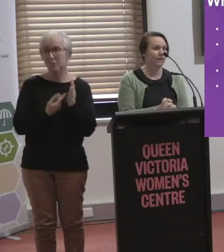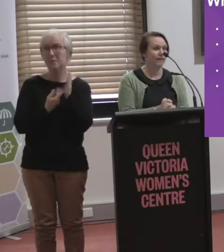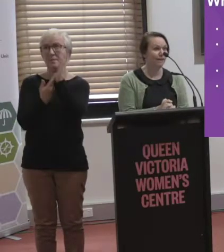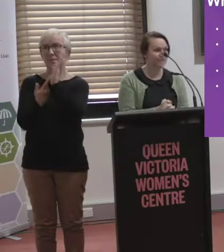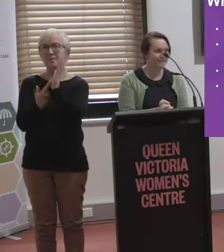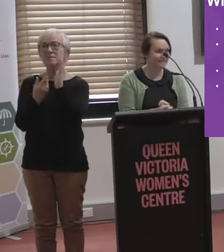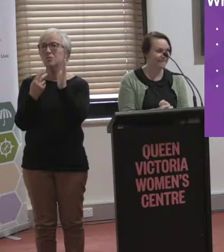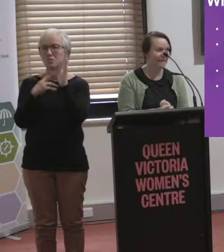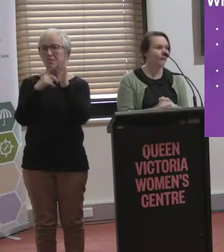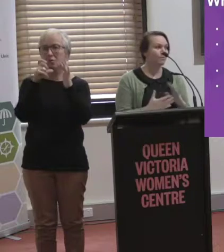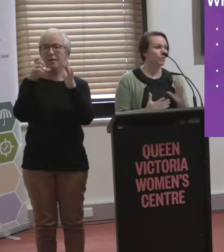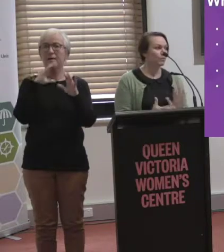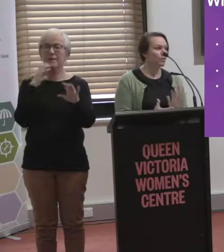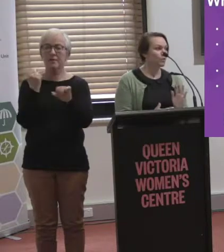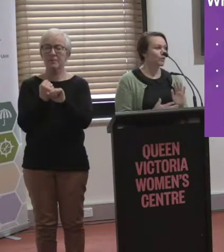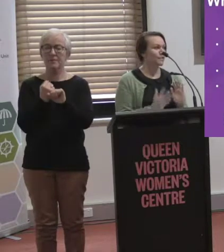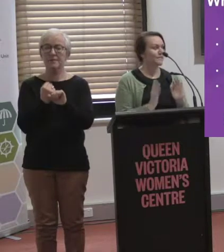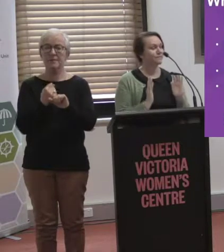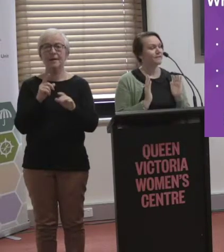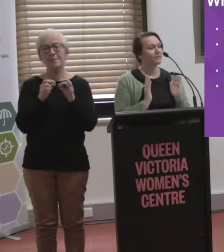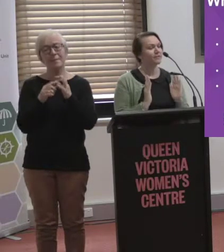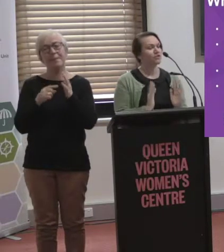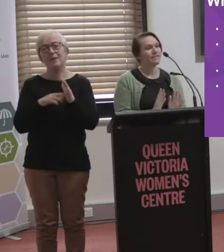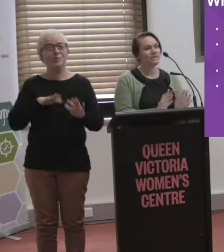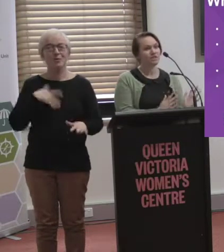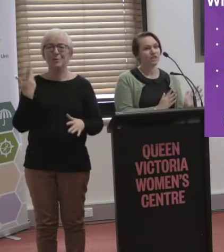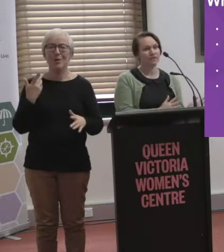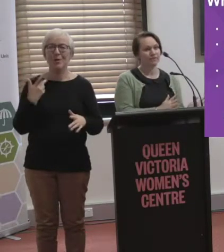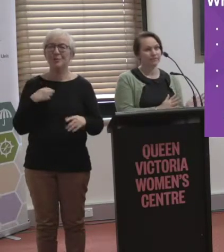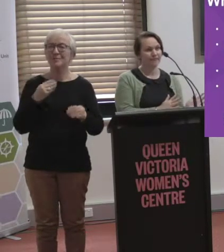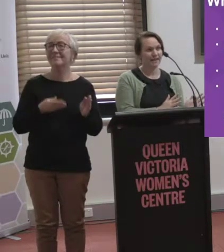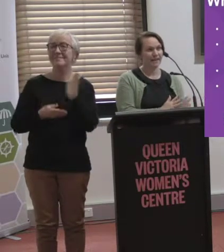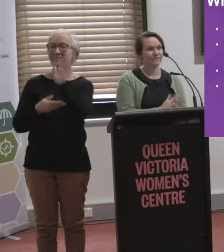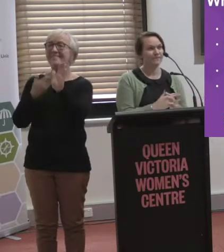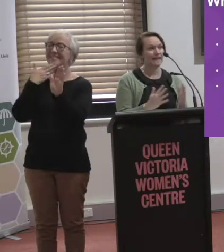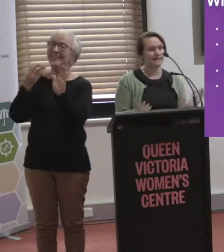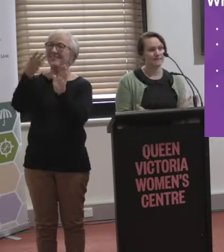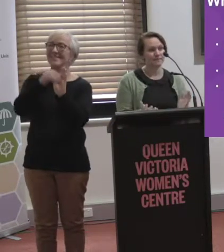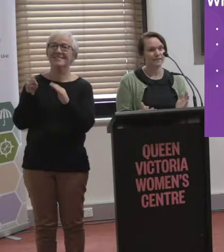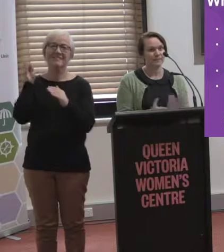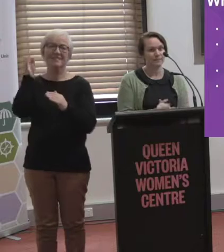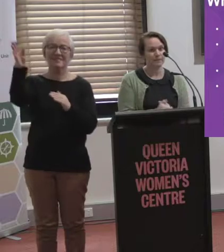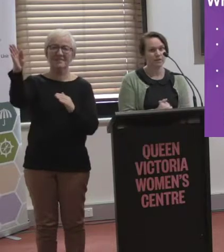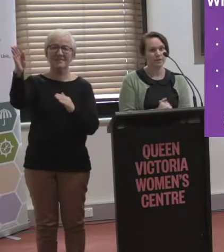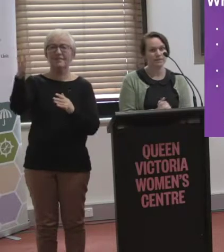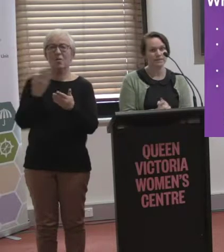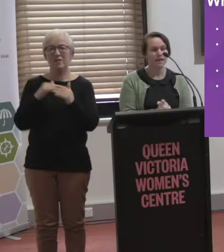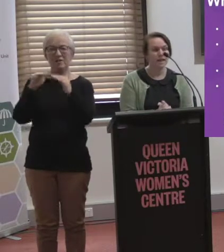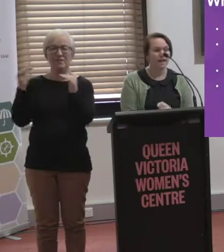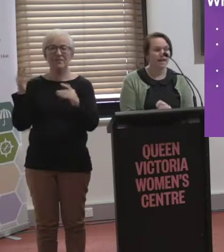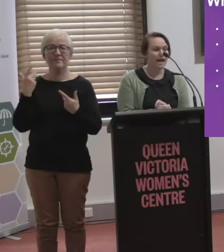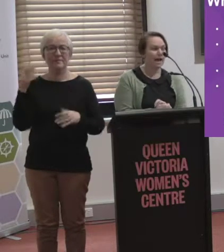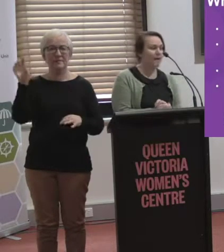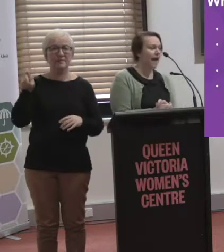the Victorian Government. But what we don't want is it to just sit on a shelf and for nothing to be done with it, because